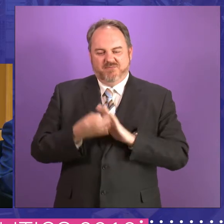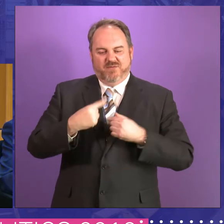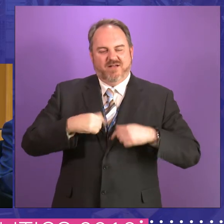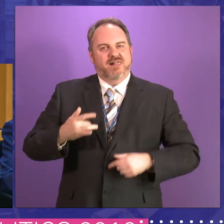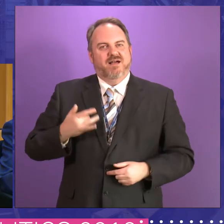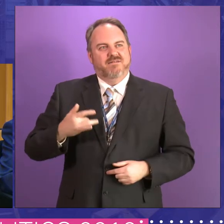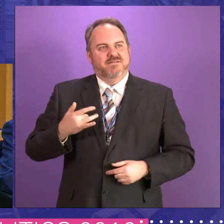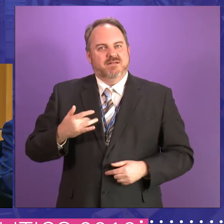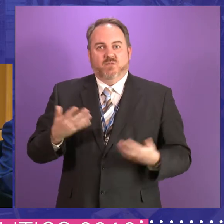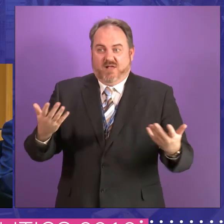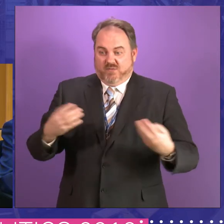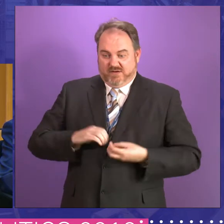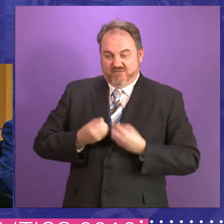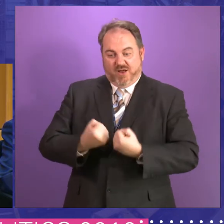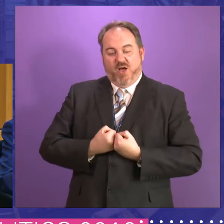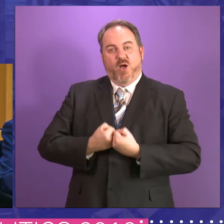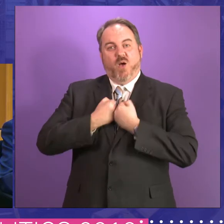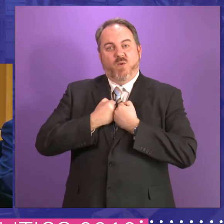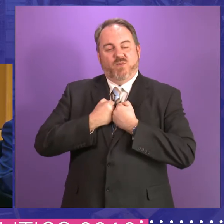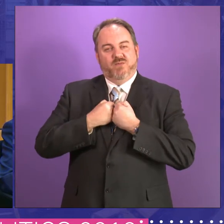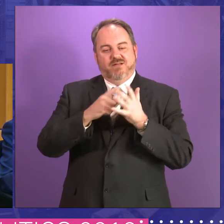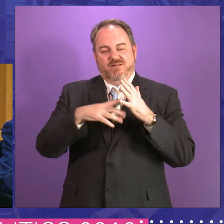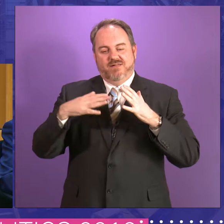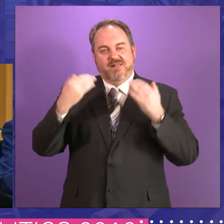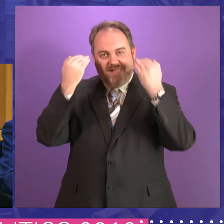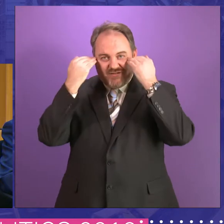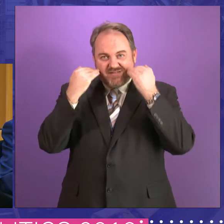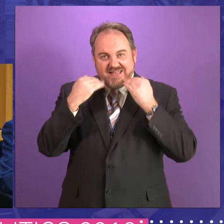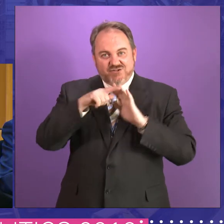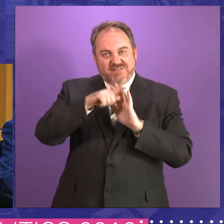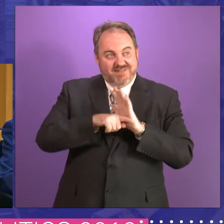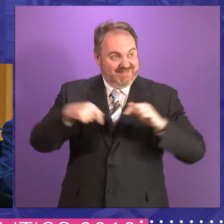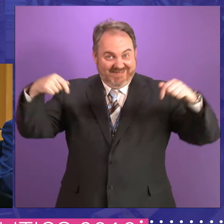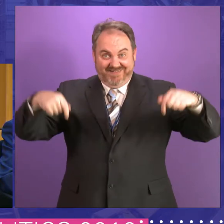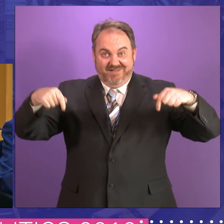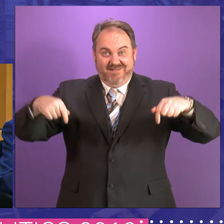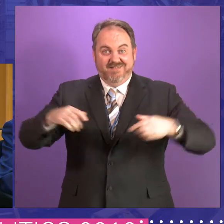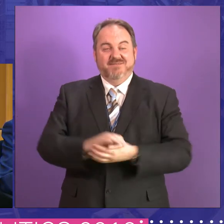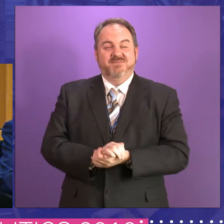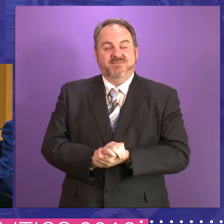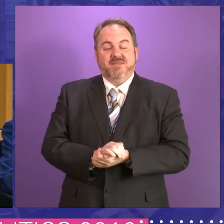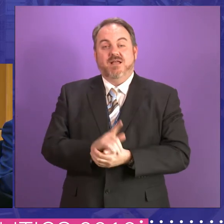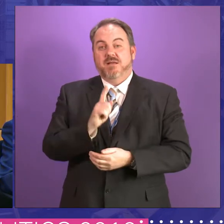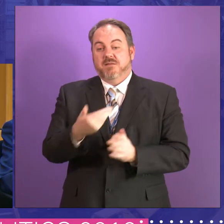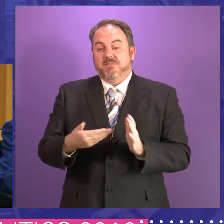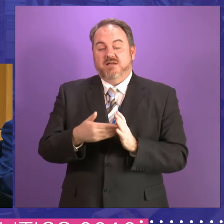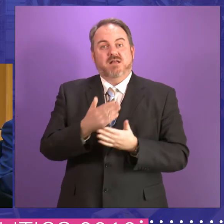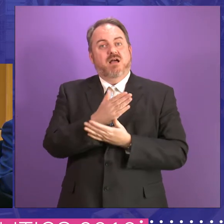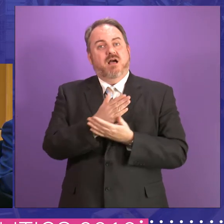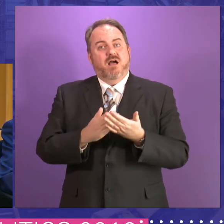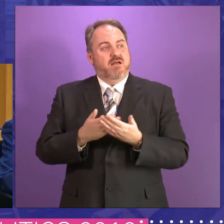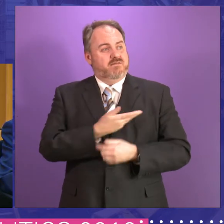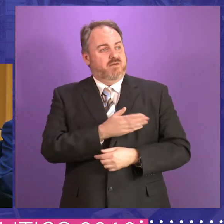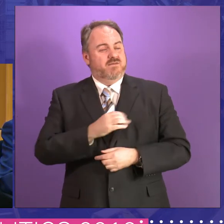legislation in our own Scottish Parliament. But the second and the most important thing of all is that half the population of Scotland